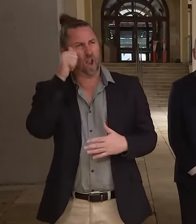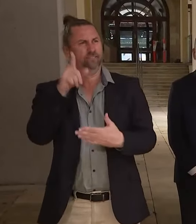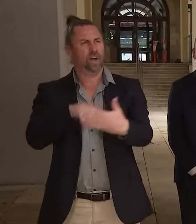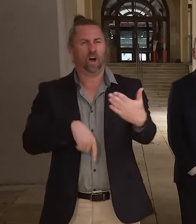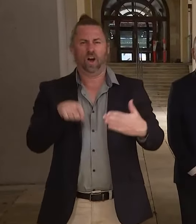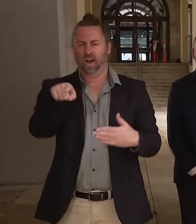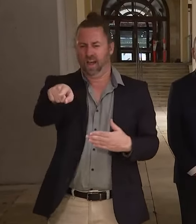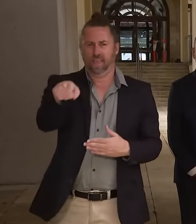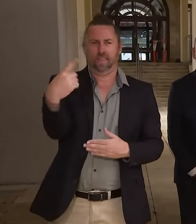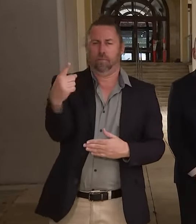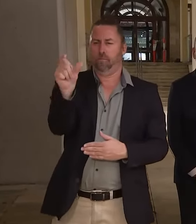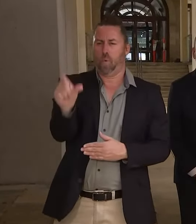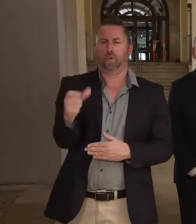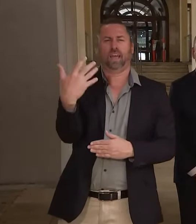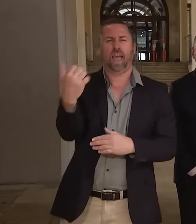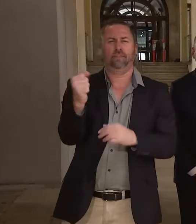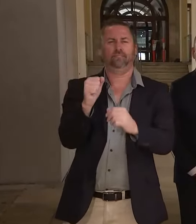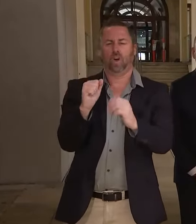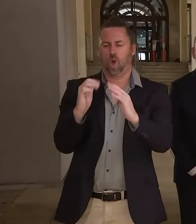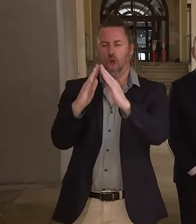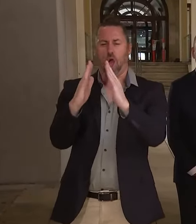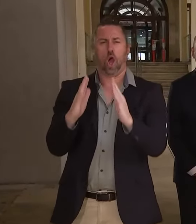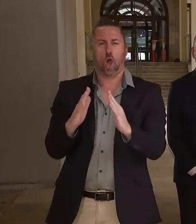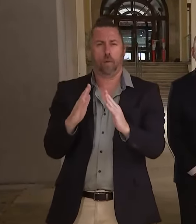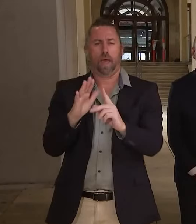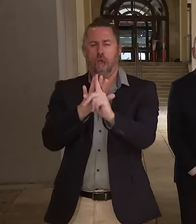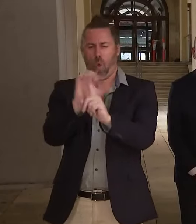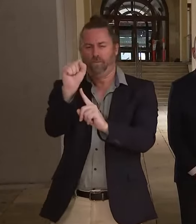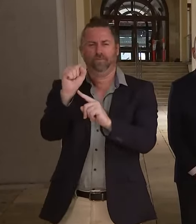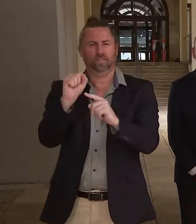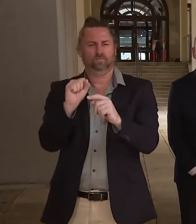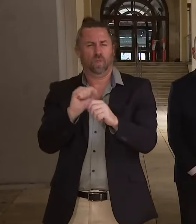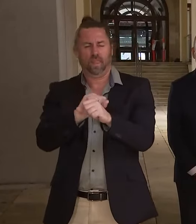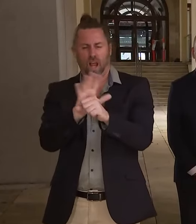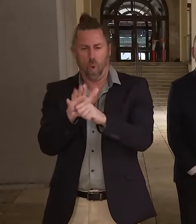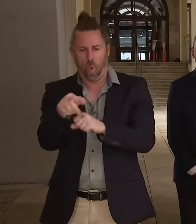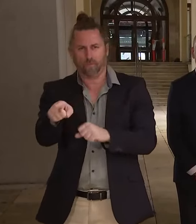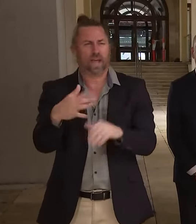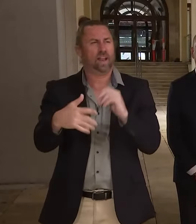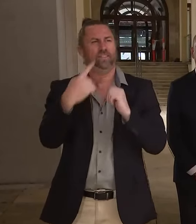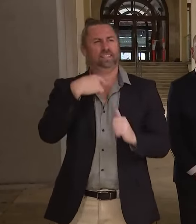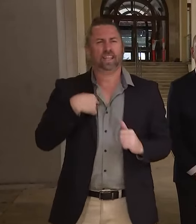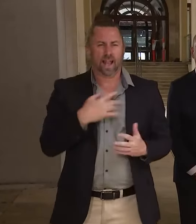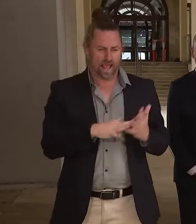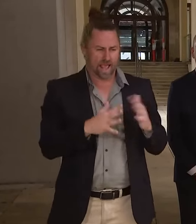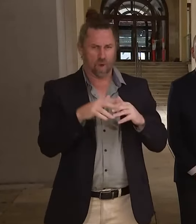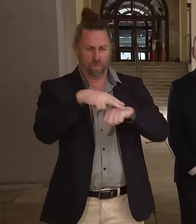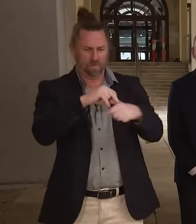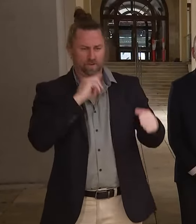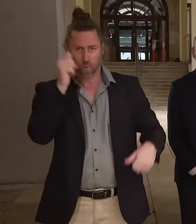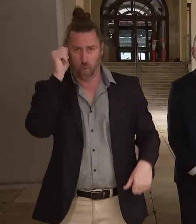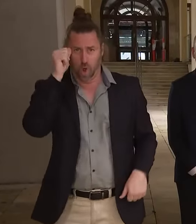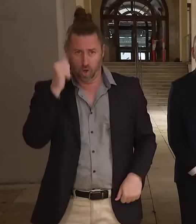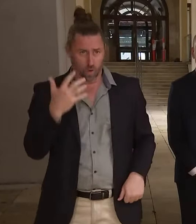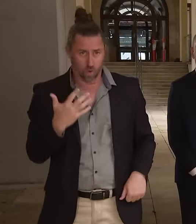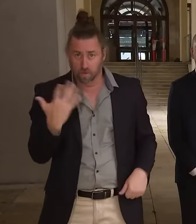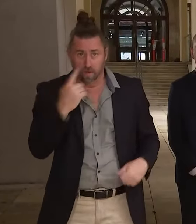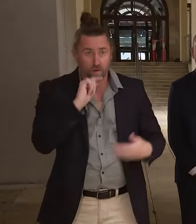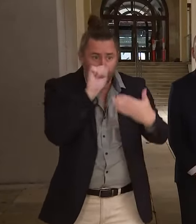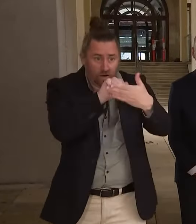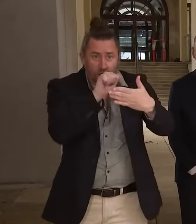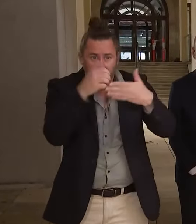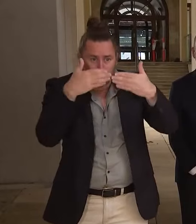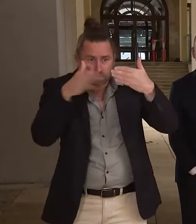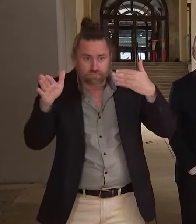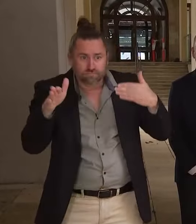positive test in a home kit at home and haven't reported it. You know, are you going to start asking people in the household